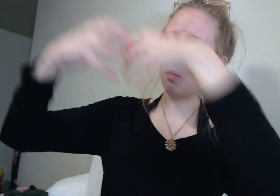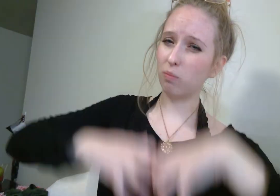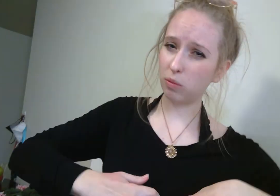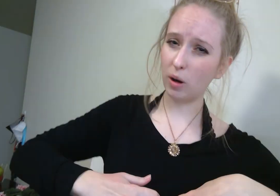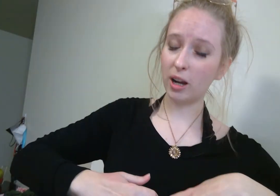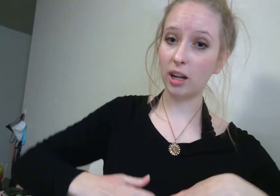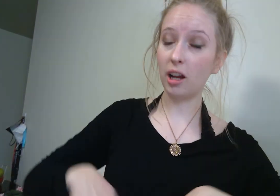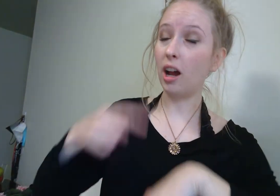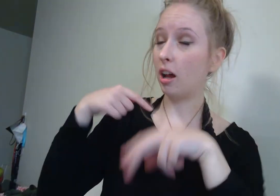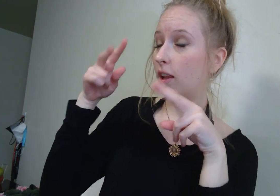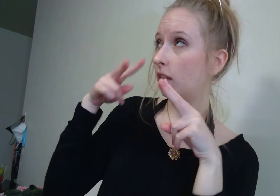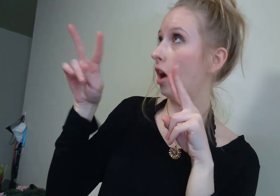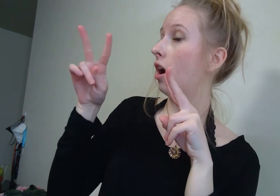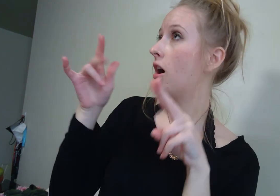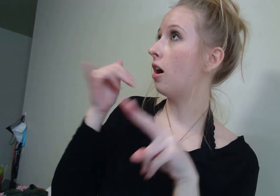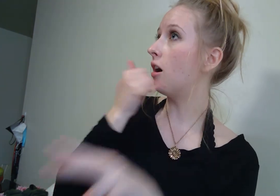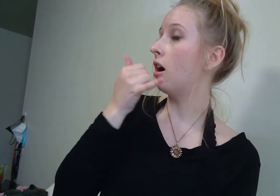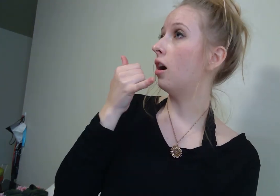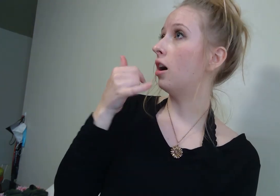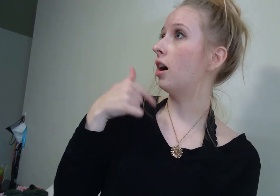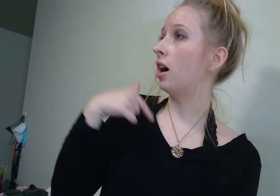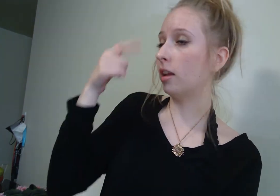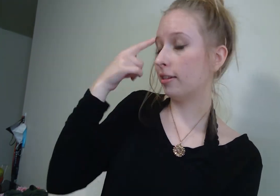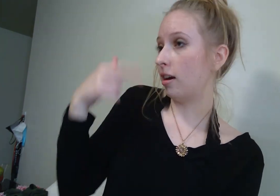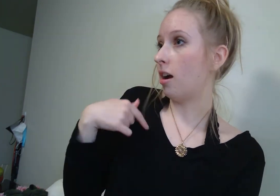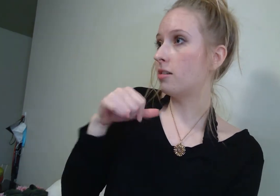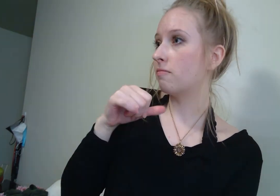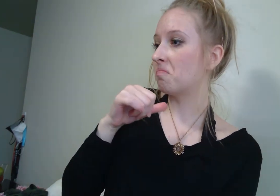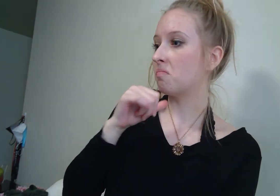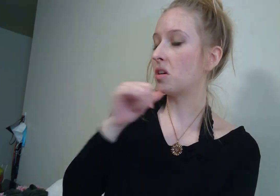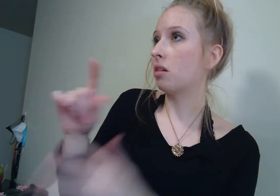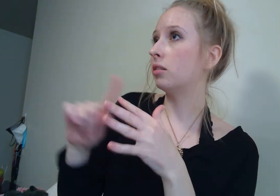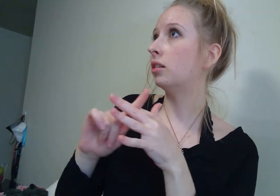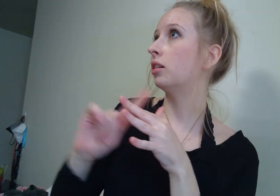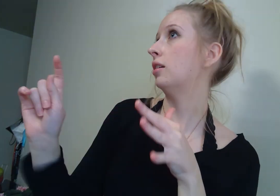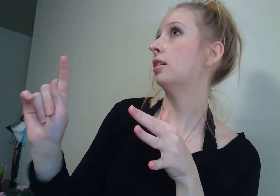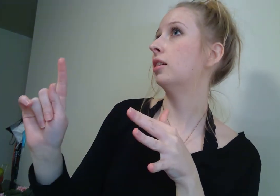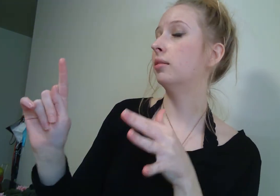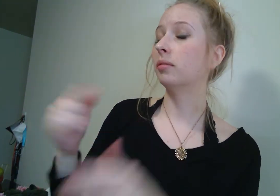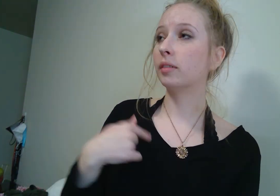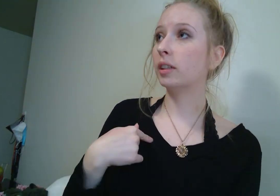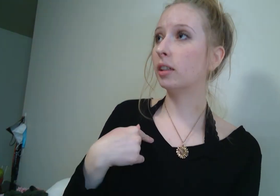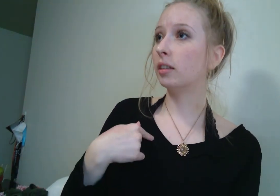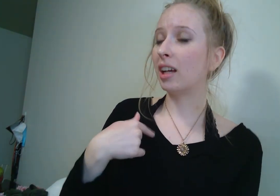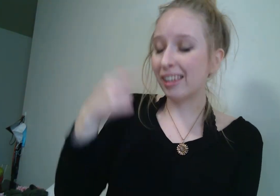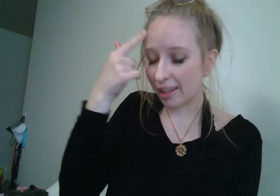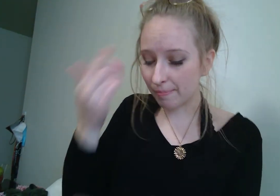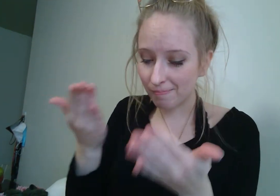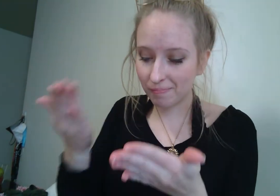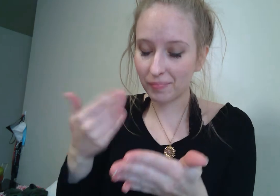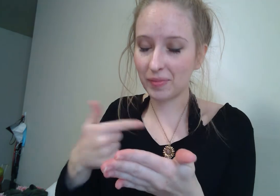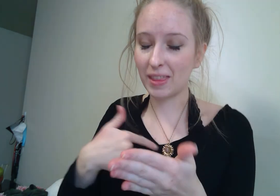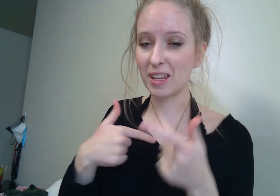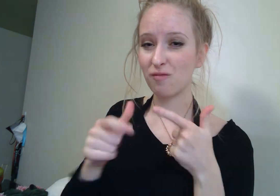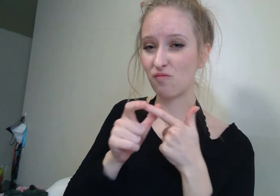I thought, I'm not going to outrun this. But then I thought, maybe I can make it to the back of my car and jump in the back seat.